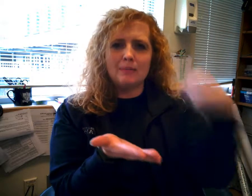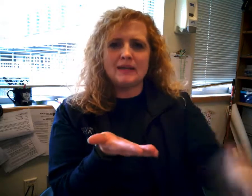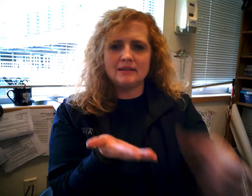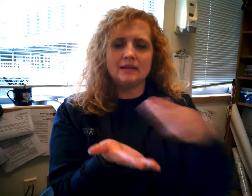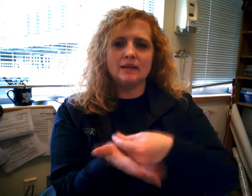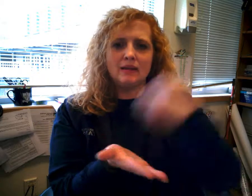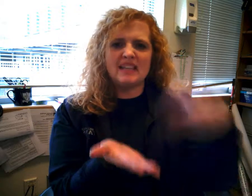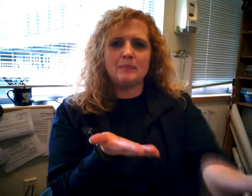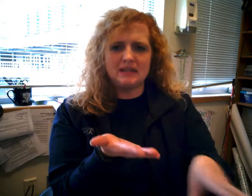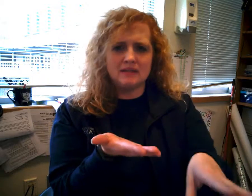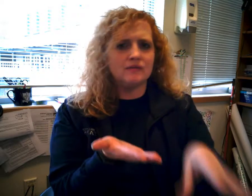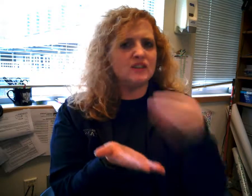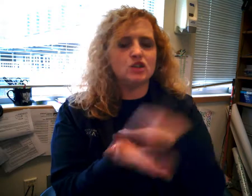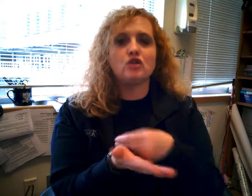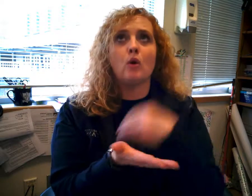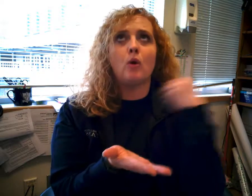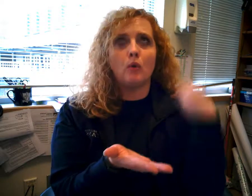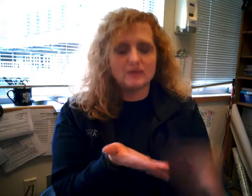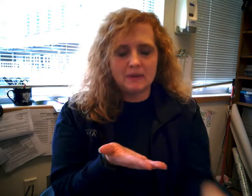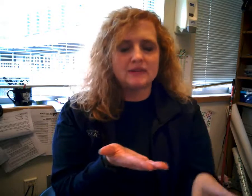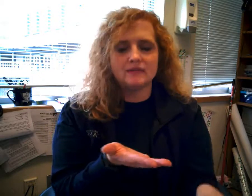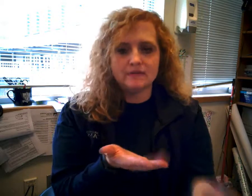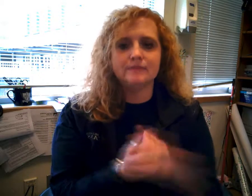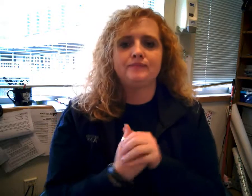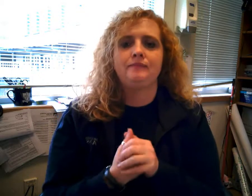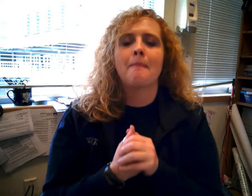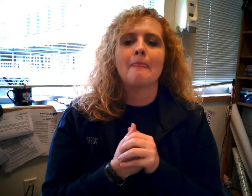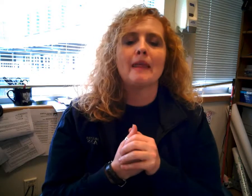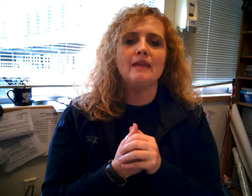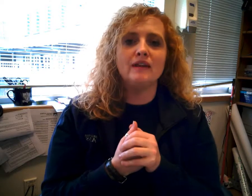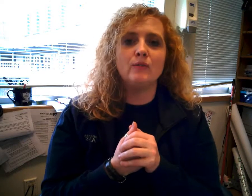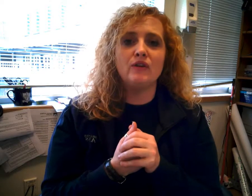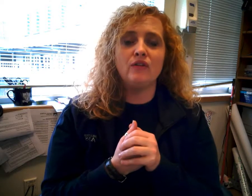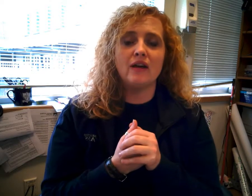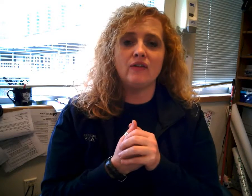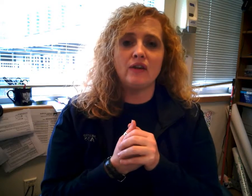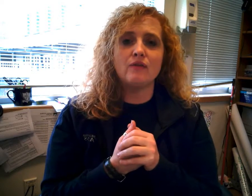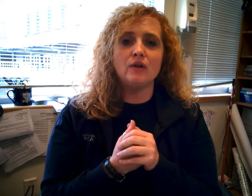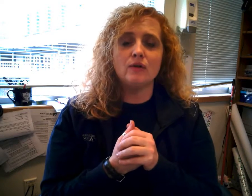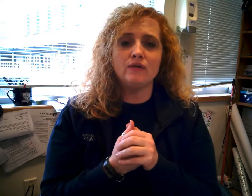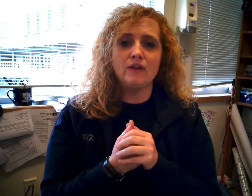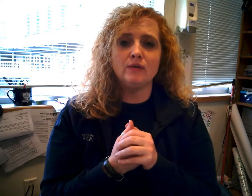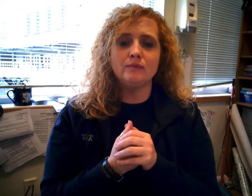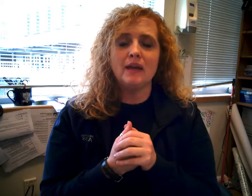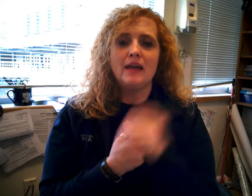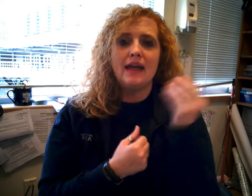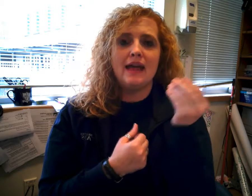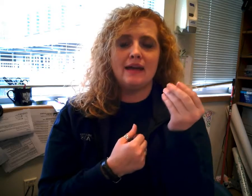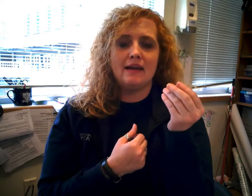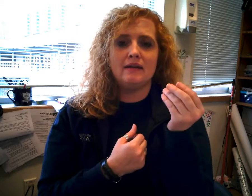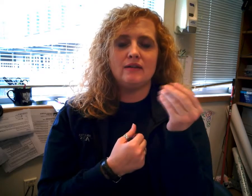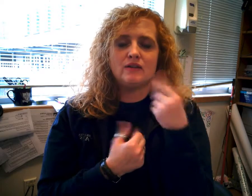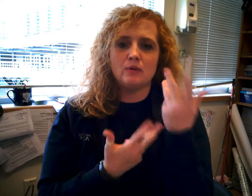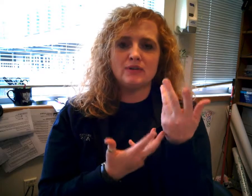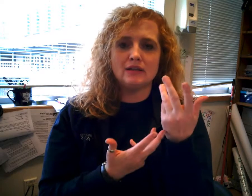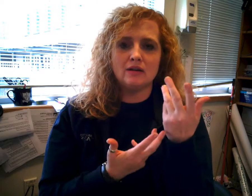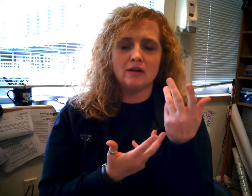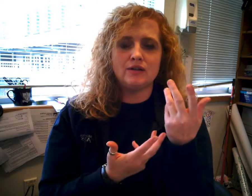basically. Expensive. So expensive. Next one is, uh, several or few. And this one was a little hard to